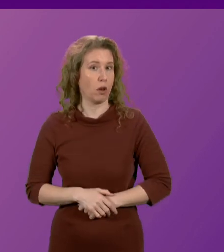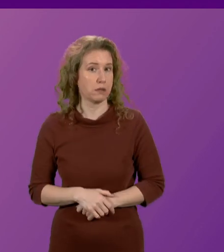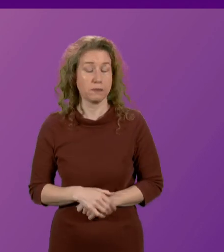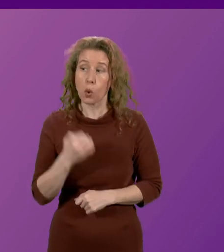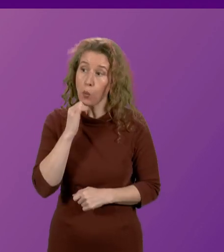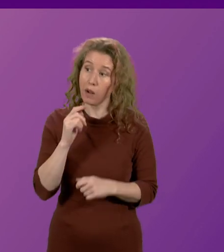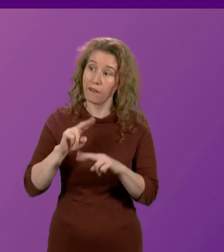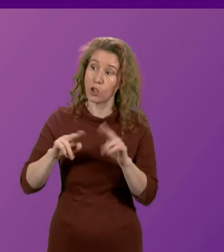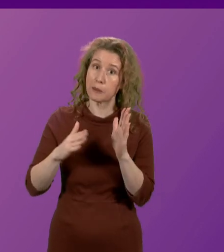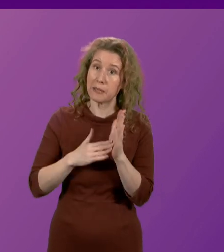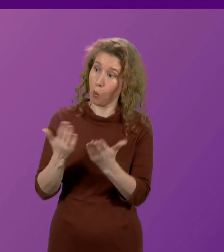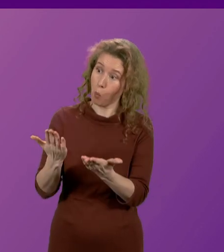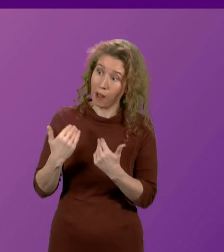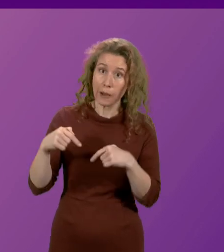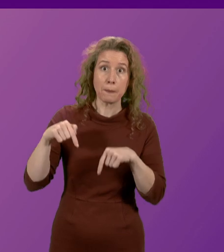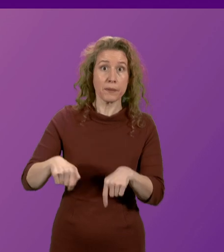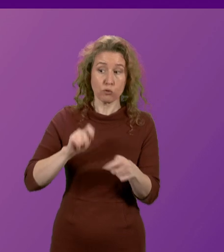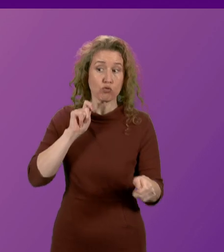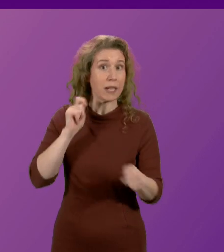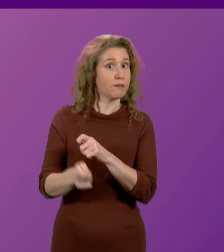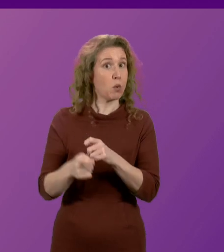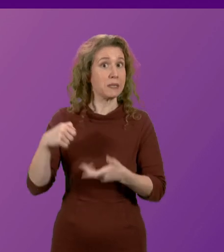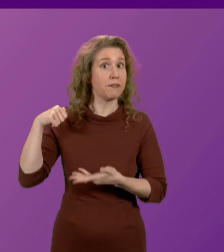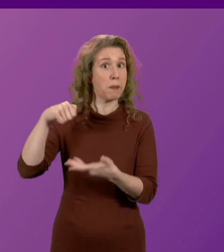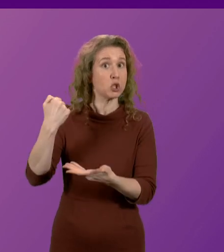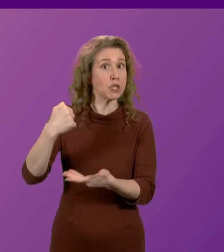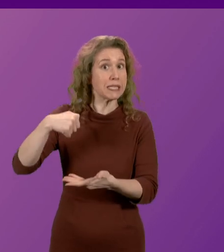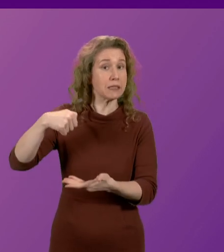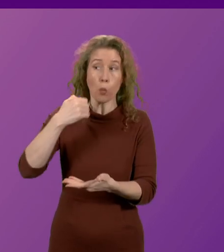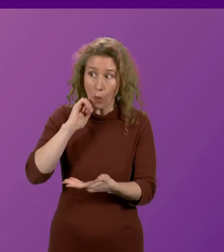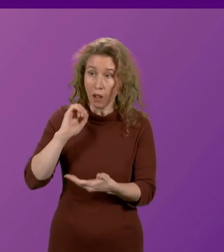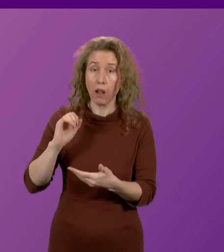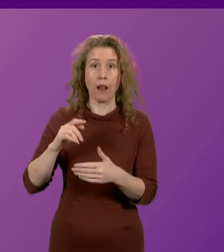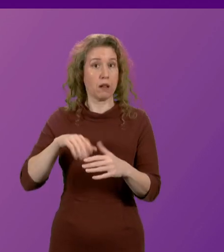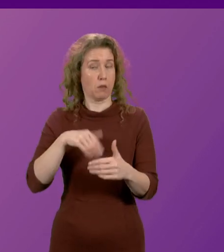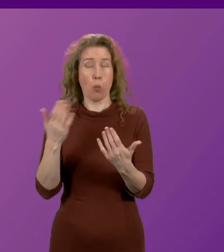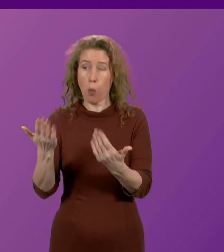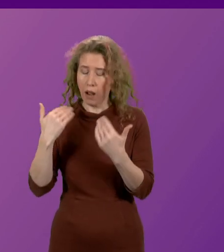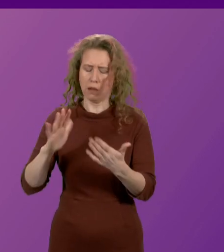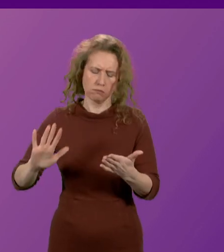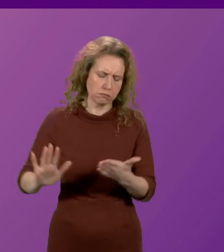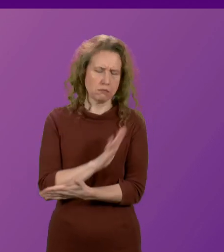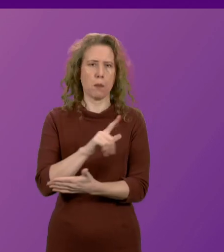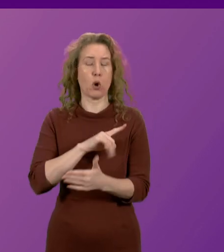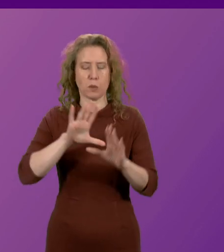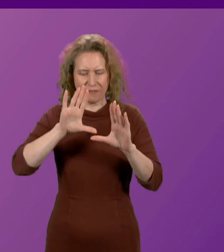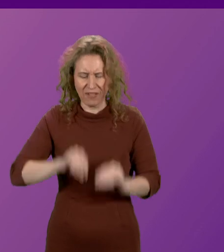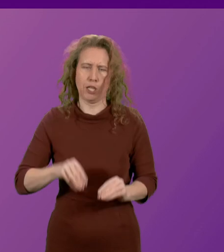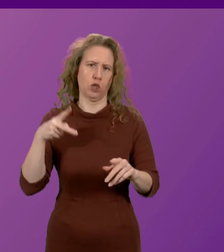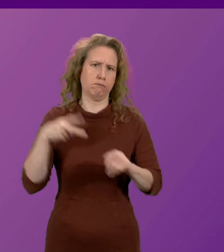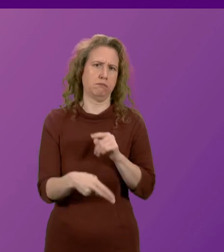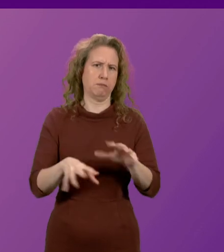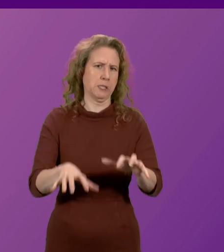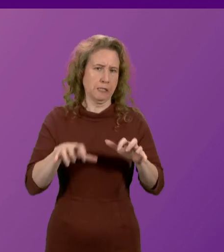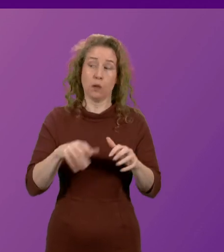First Minister welcome this transformative budget, welcome the end of the era of austerity and welcome this